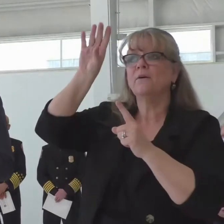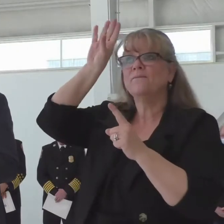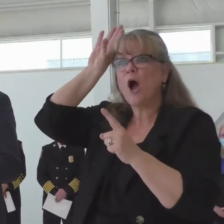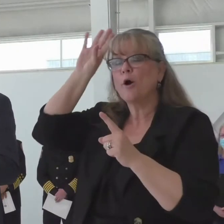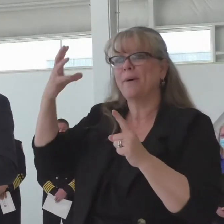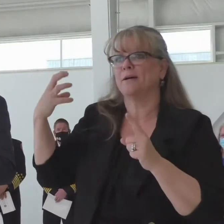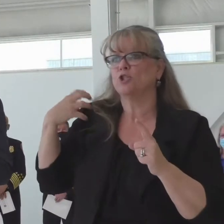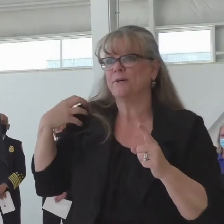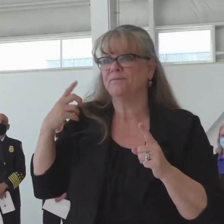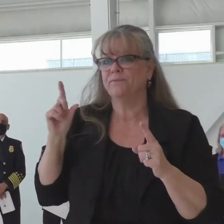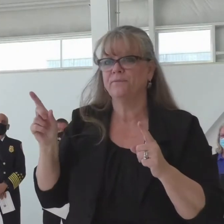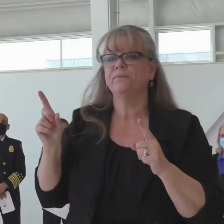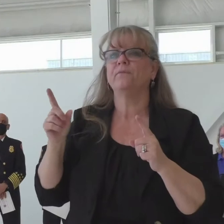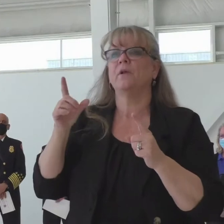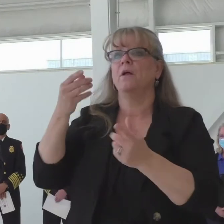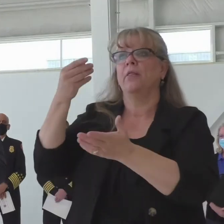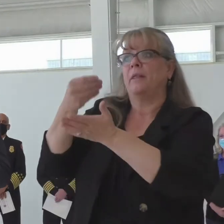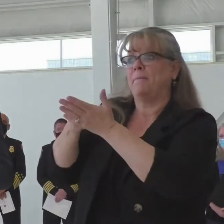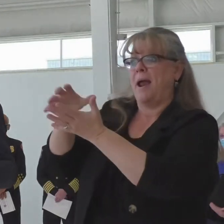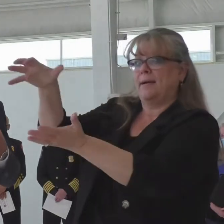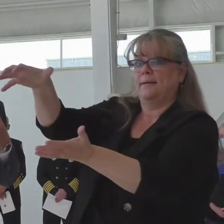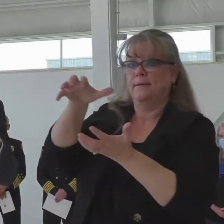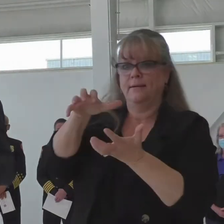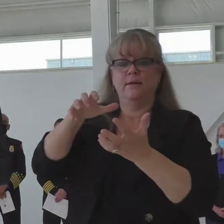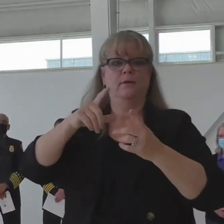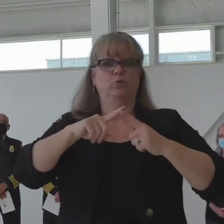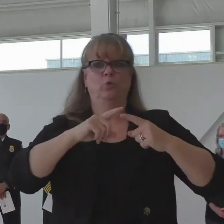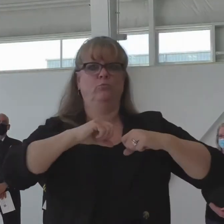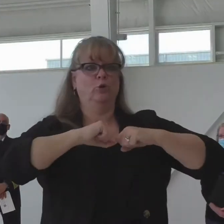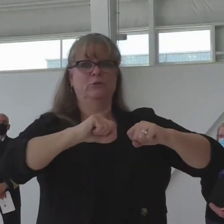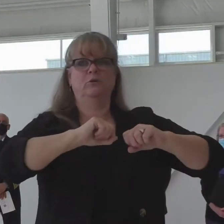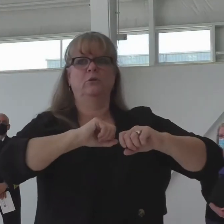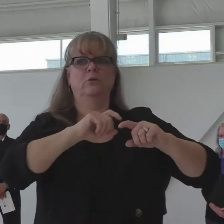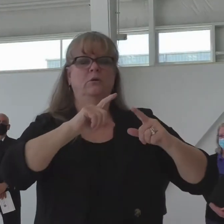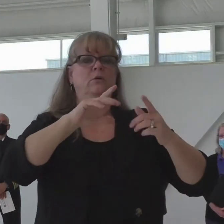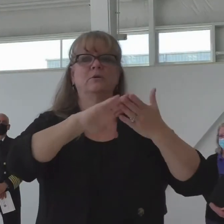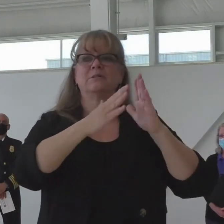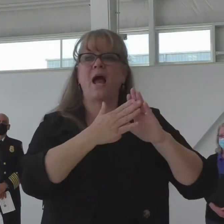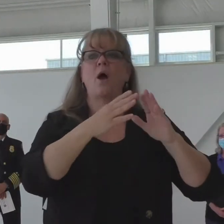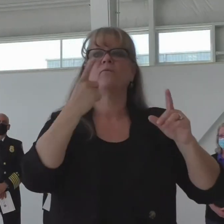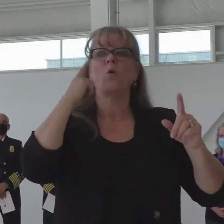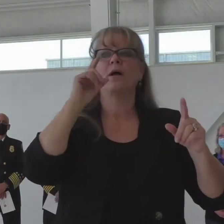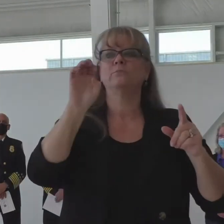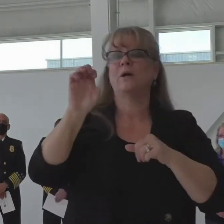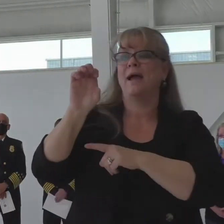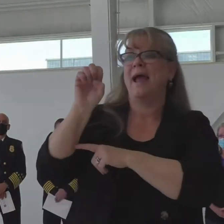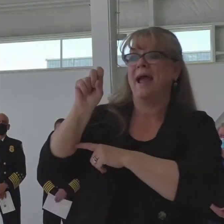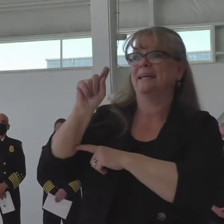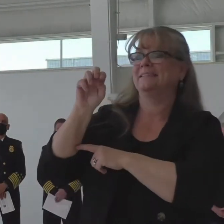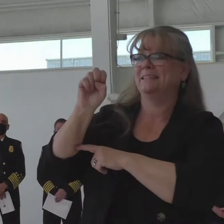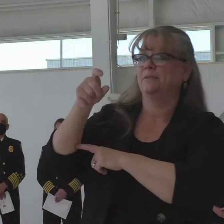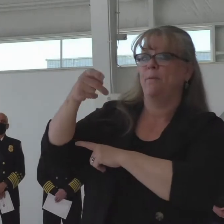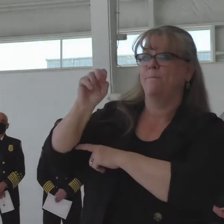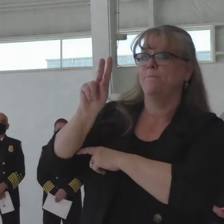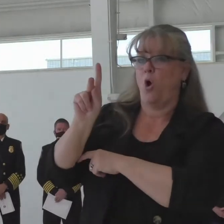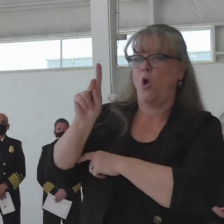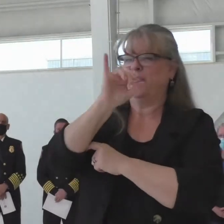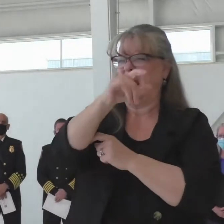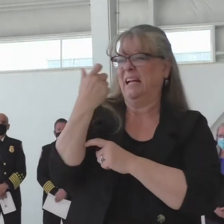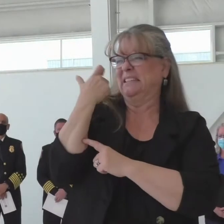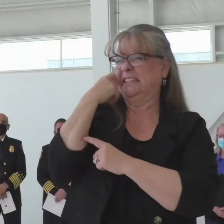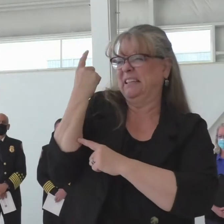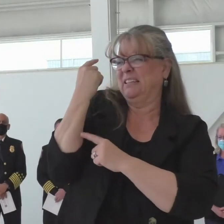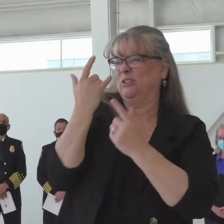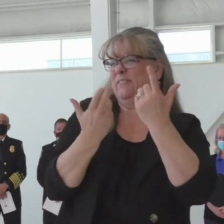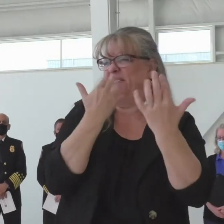to protect towns like Estes Park when the East Troublesome Fire was coming through from Rocky Mountain National Park demonstrated that